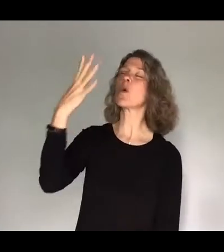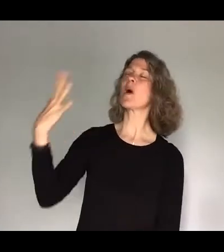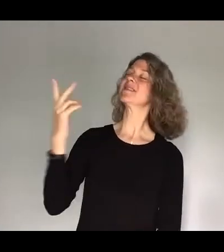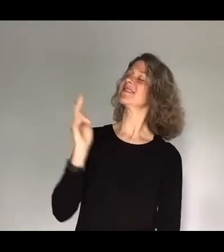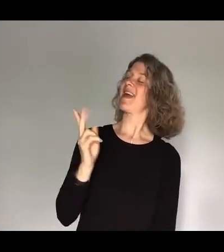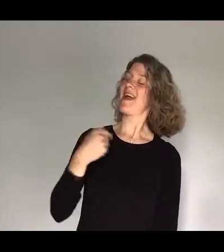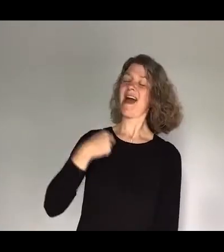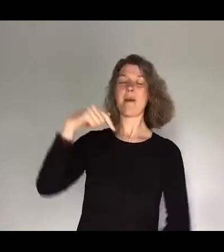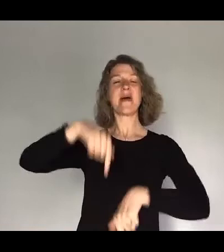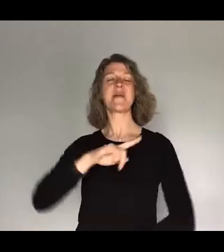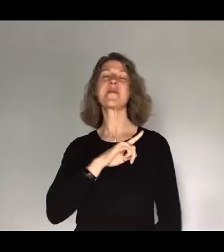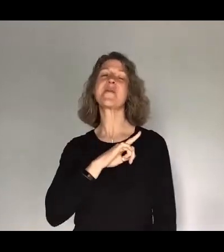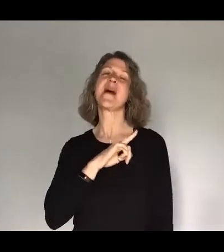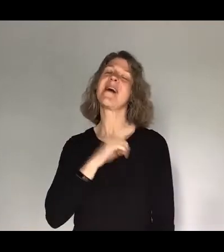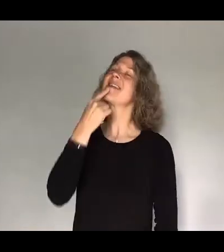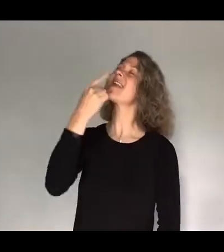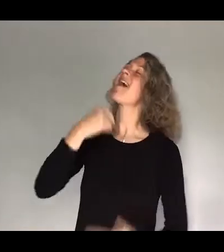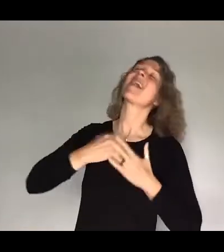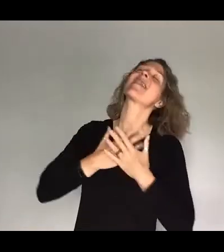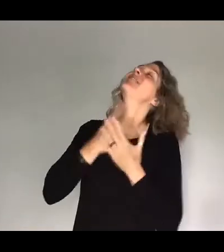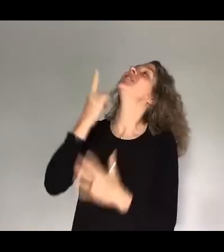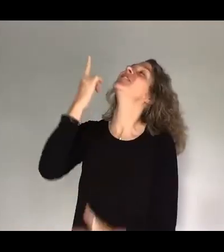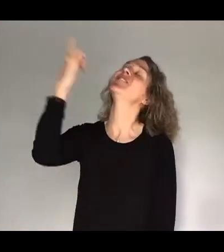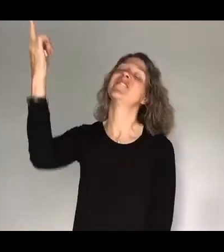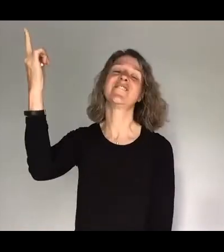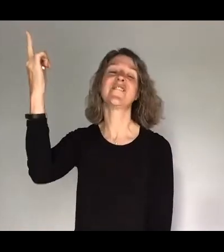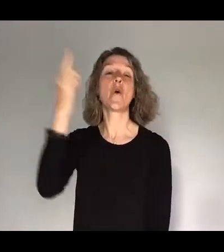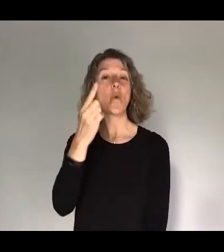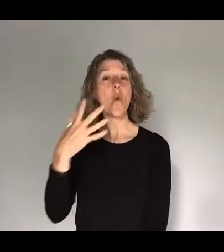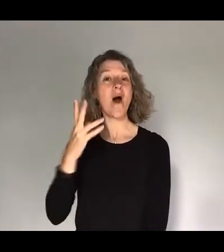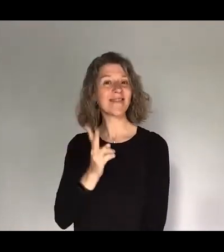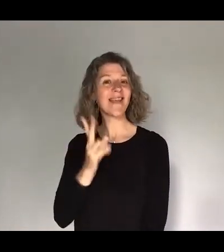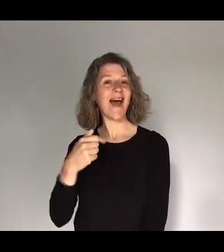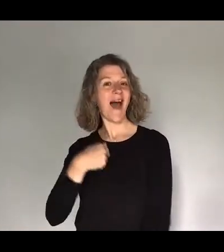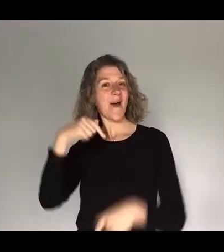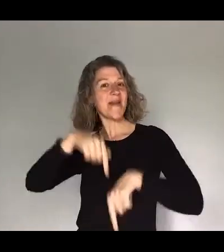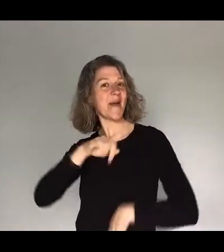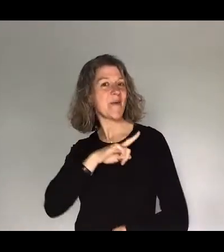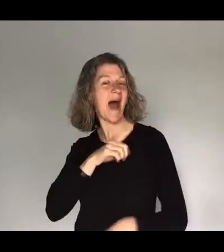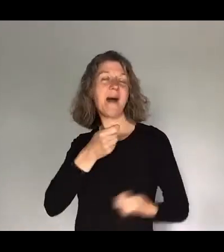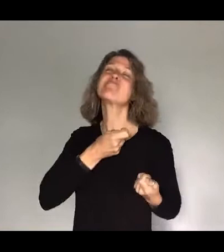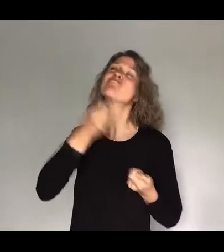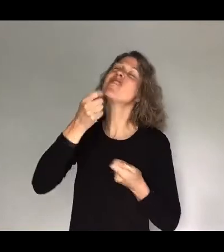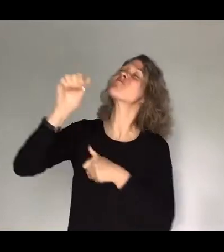say I love You. Once again I'm here to bring You praise.